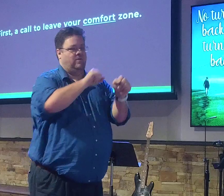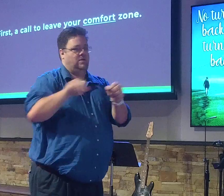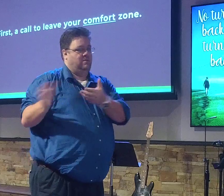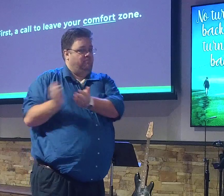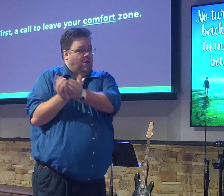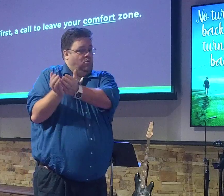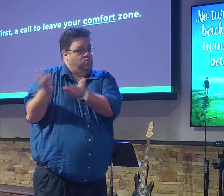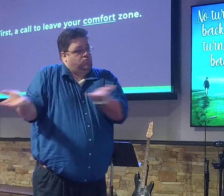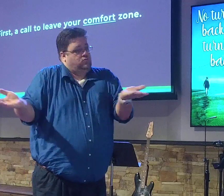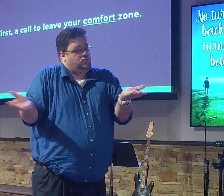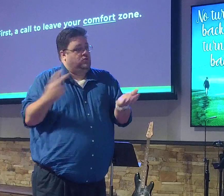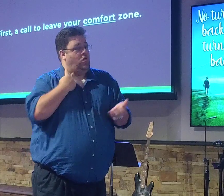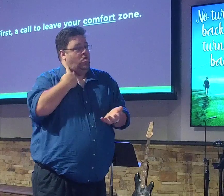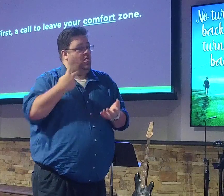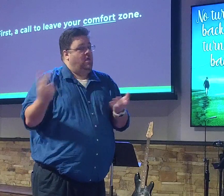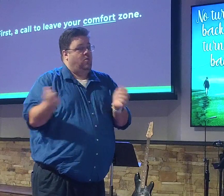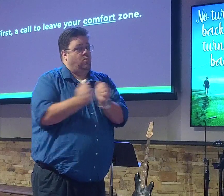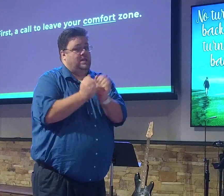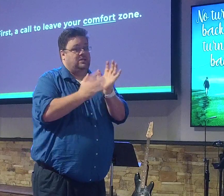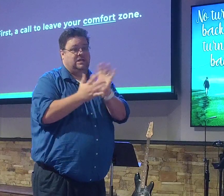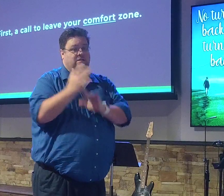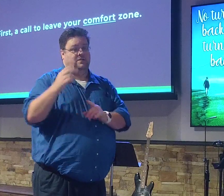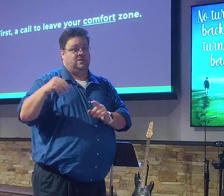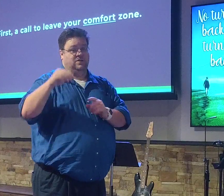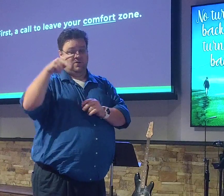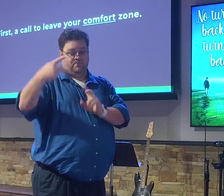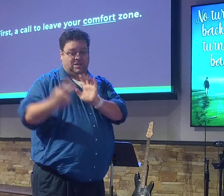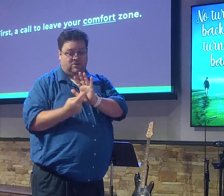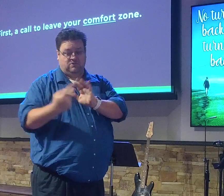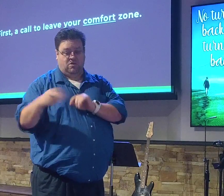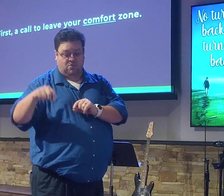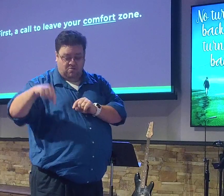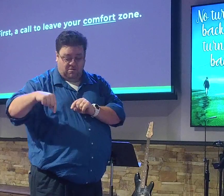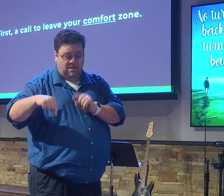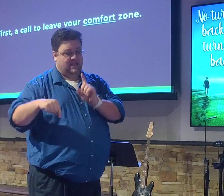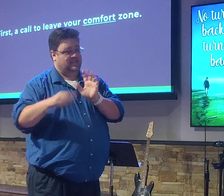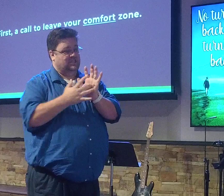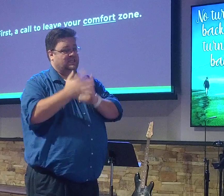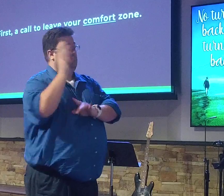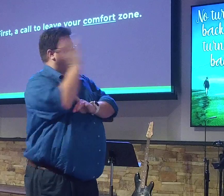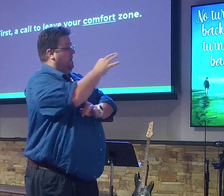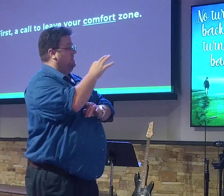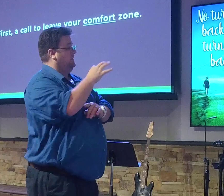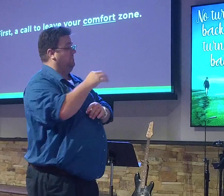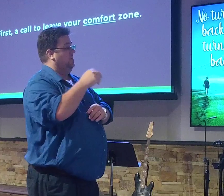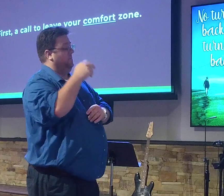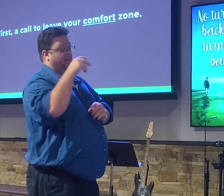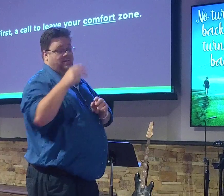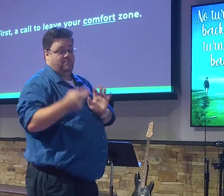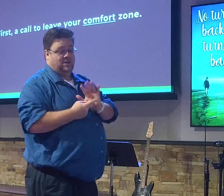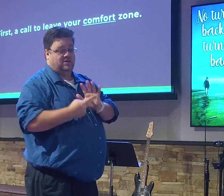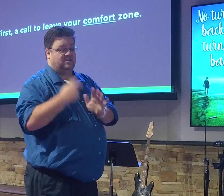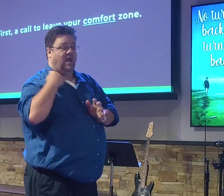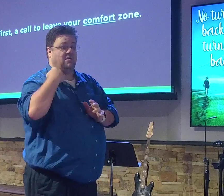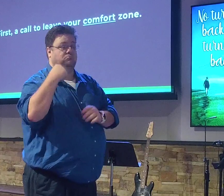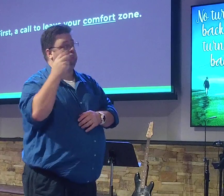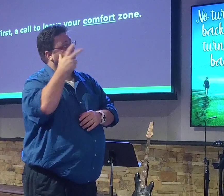you know, in the boat. And then look at verse number four. This is the kicker right here. Look at verse four. Now, when he had left or quit speaking,